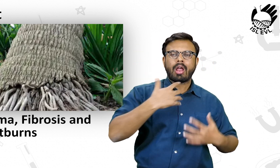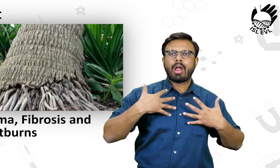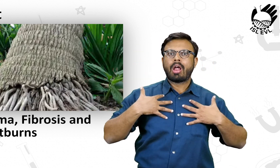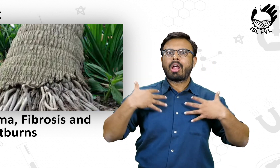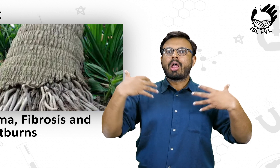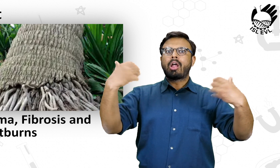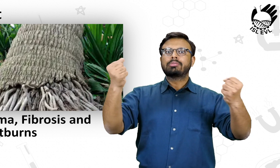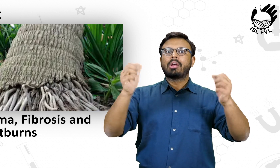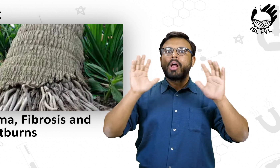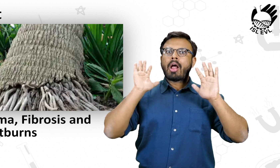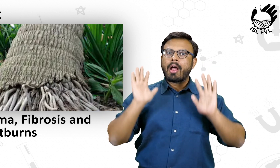Roots also be of fibrosis,